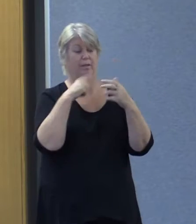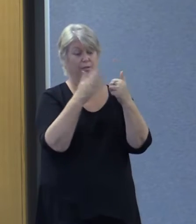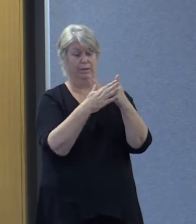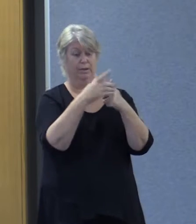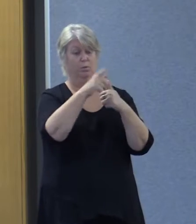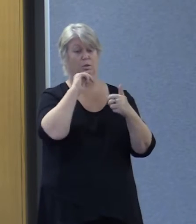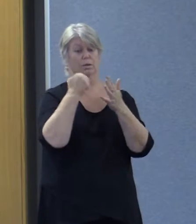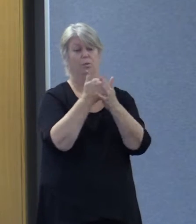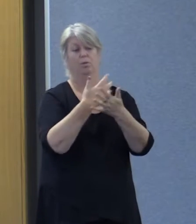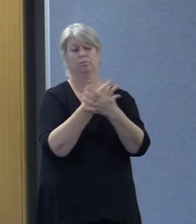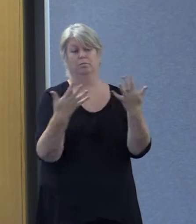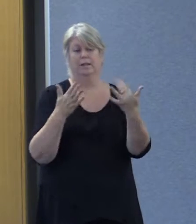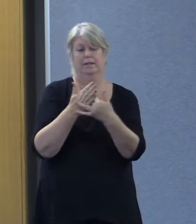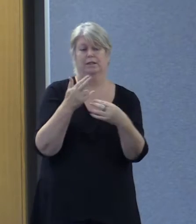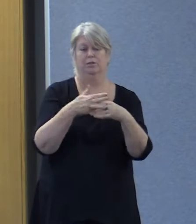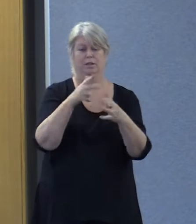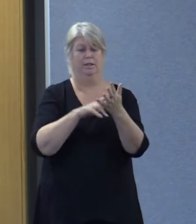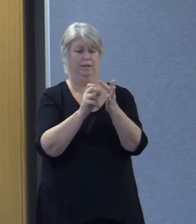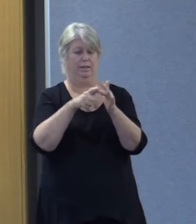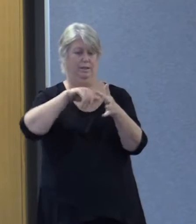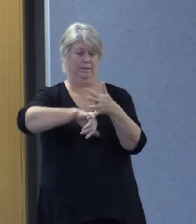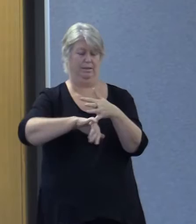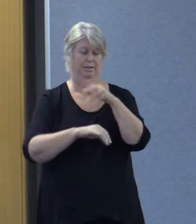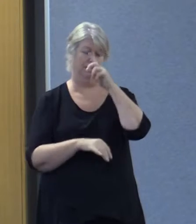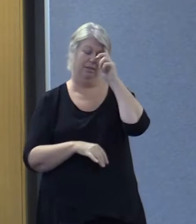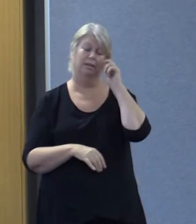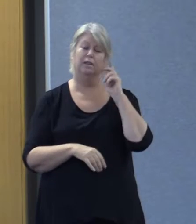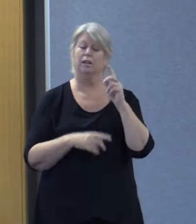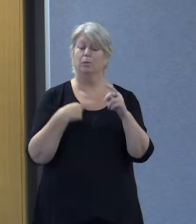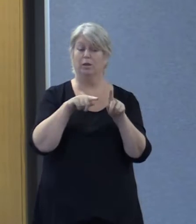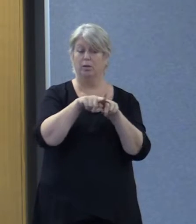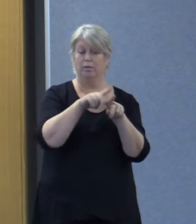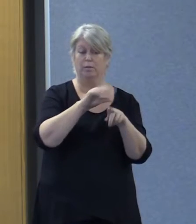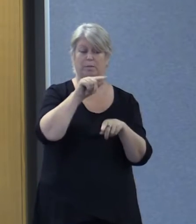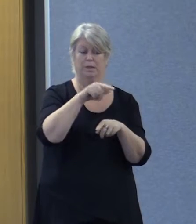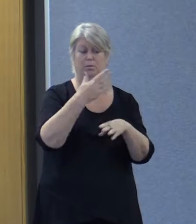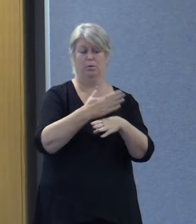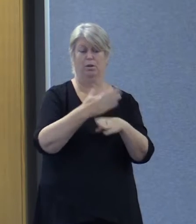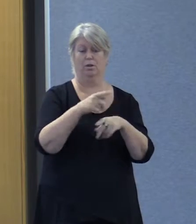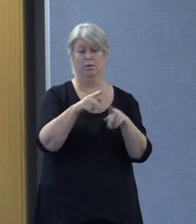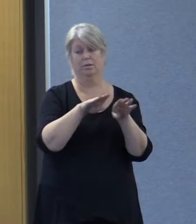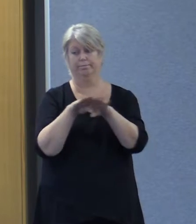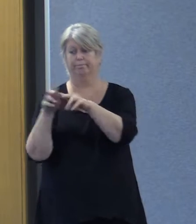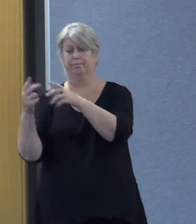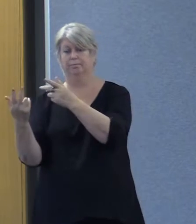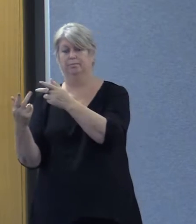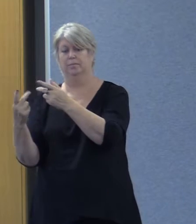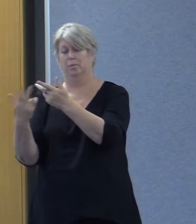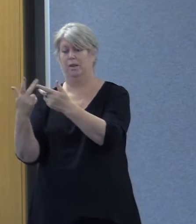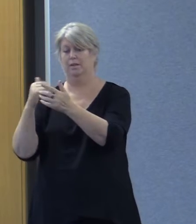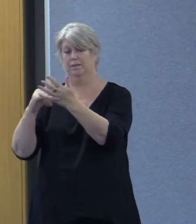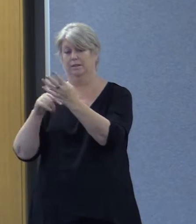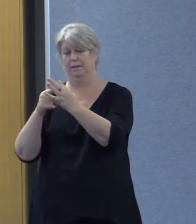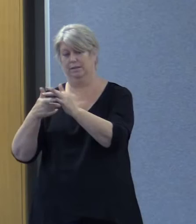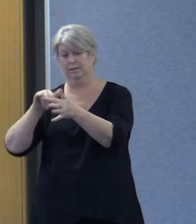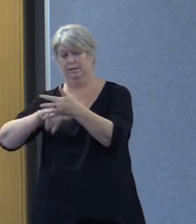support greater access to the NDIS. Lessons learnt from this work are also consistent with those from other